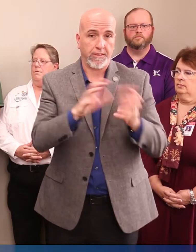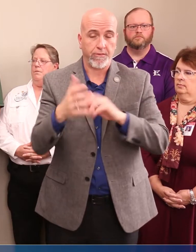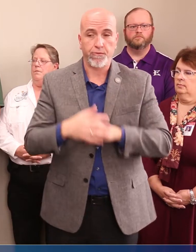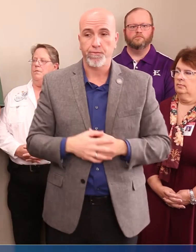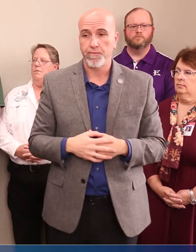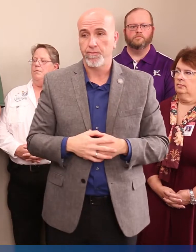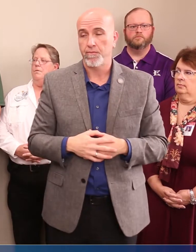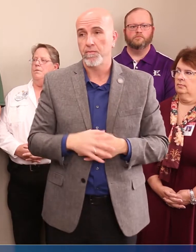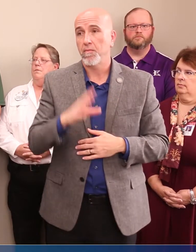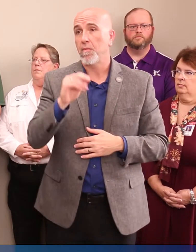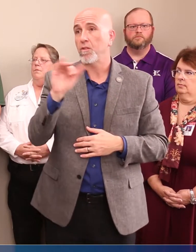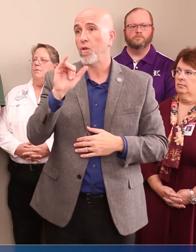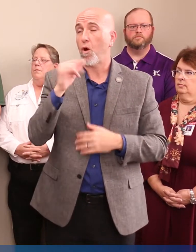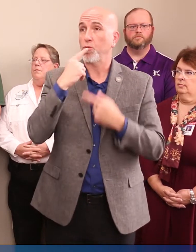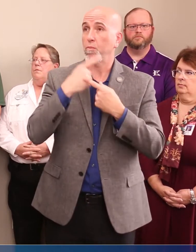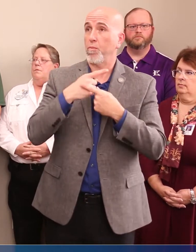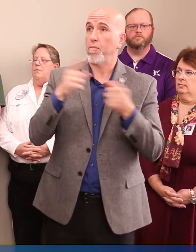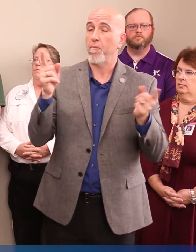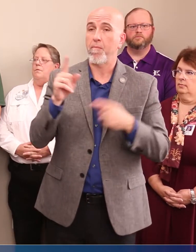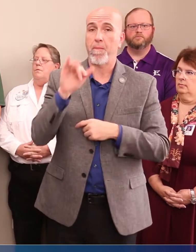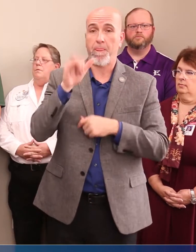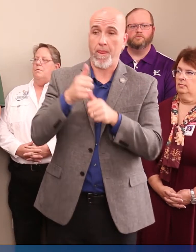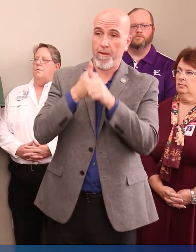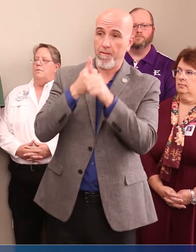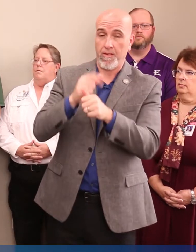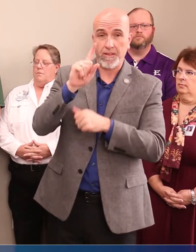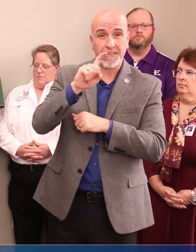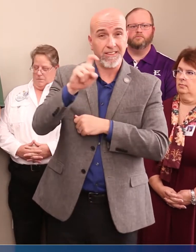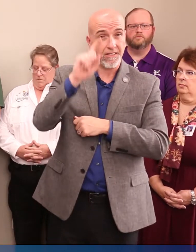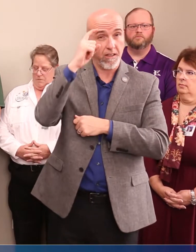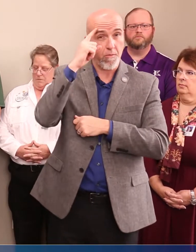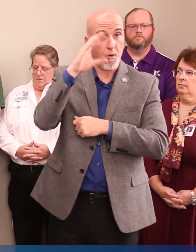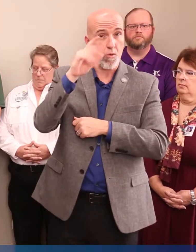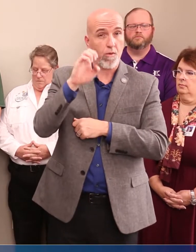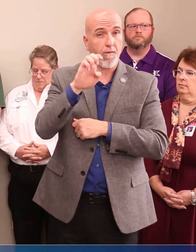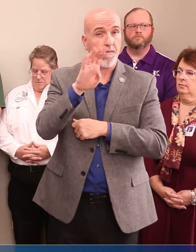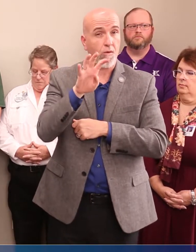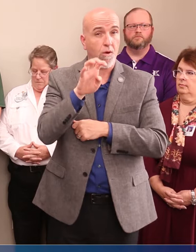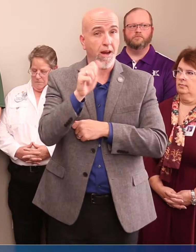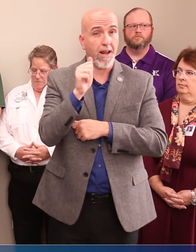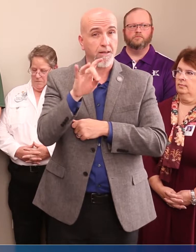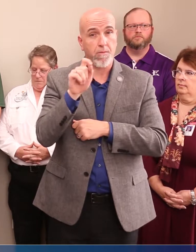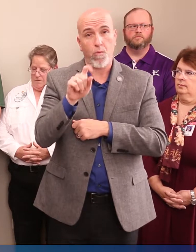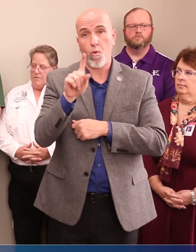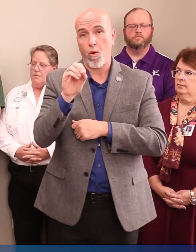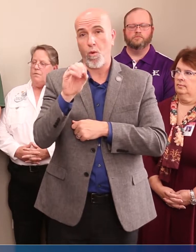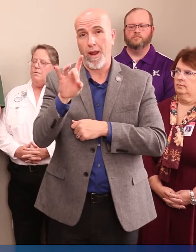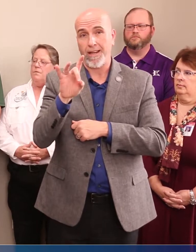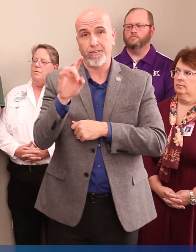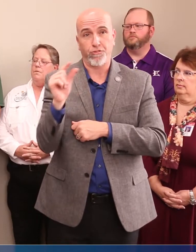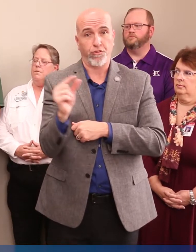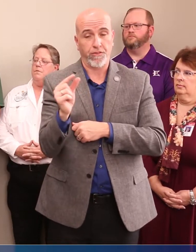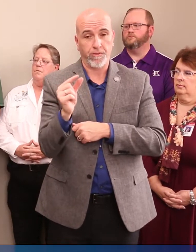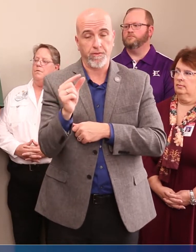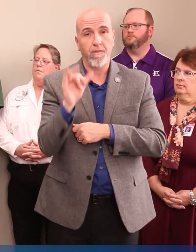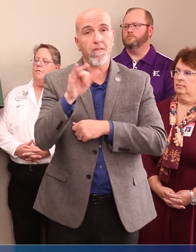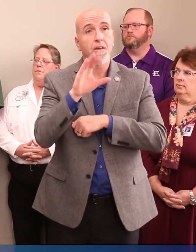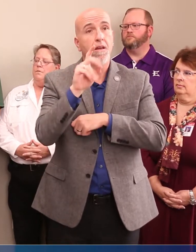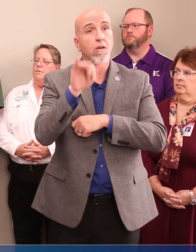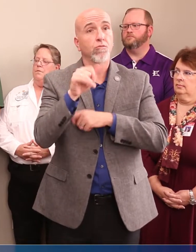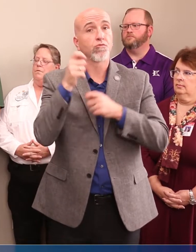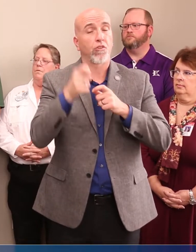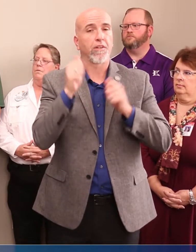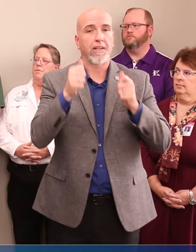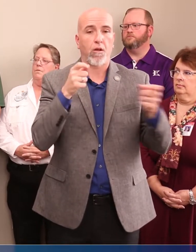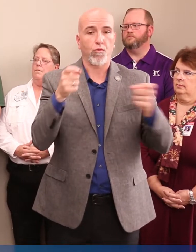It is also proclaimed that pursuant to the Texas Government Code Section 418.108 , the county judge